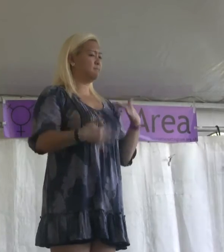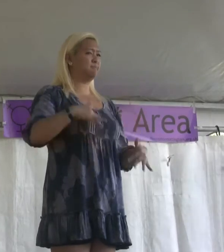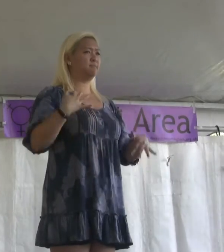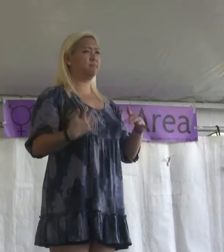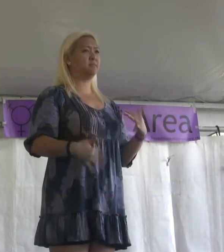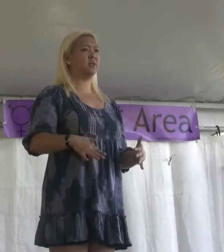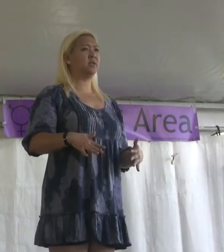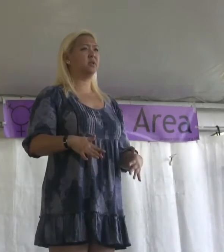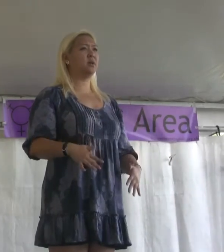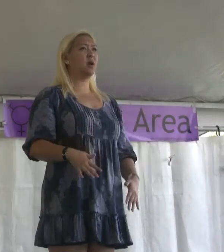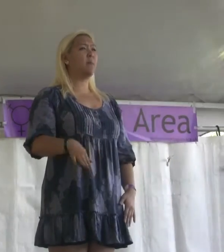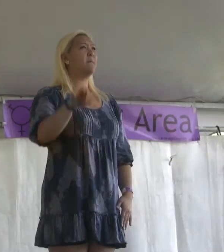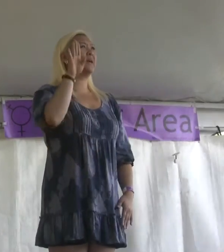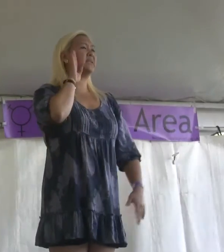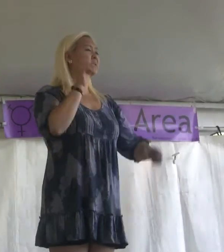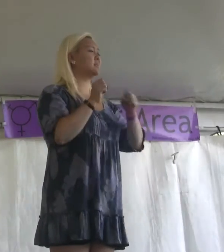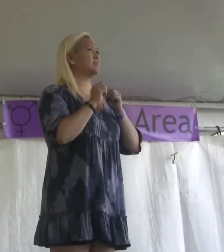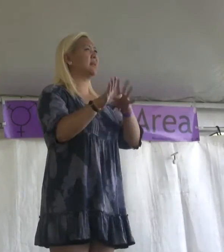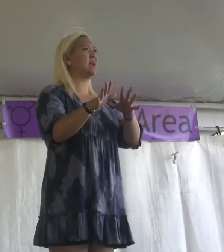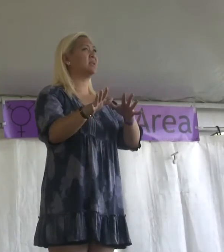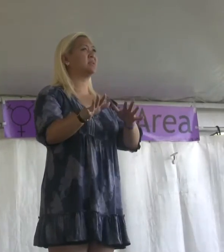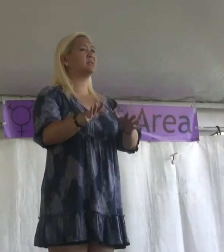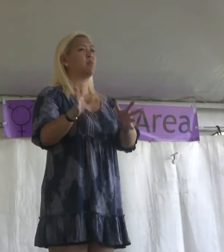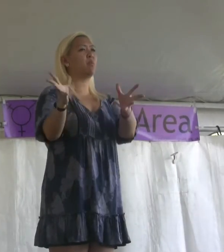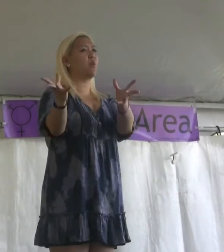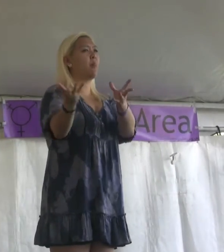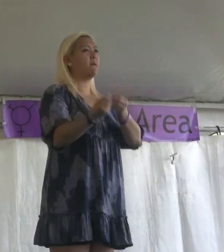the cams That are buried in the eye